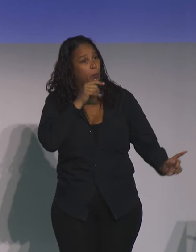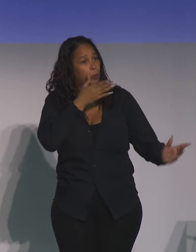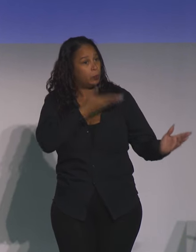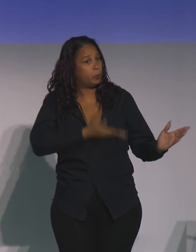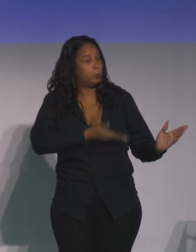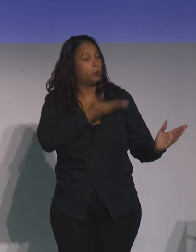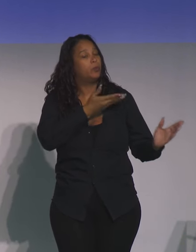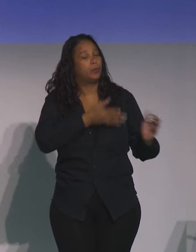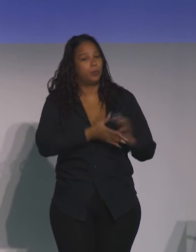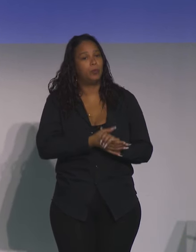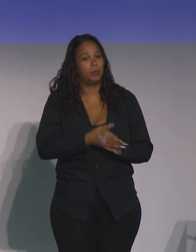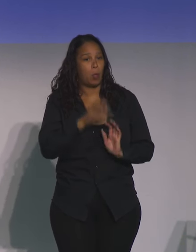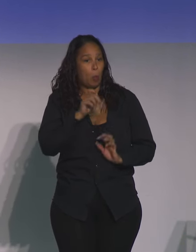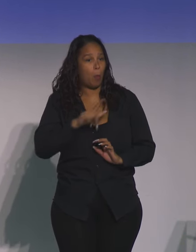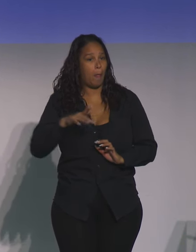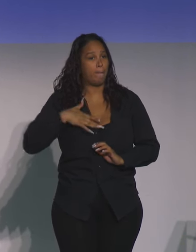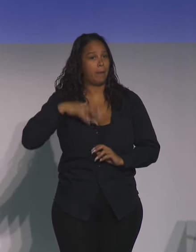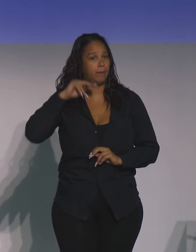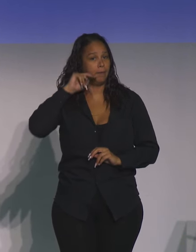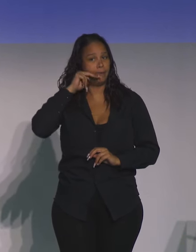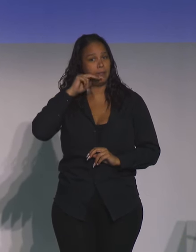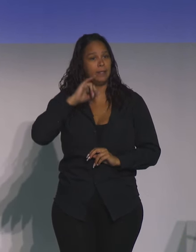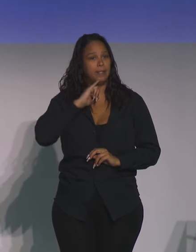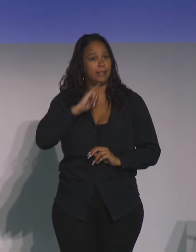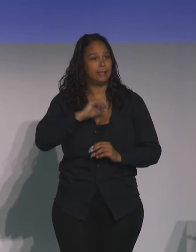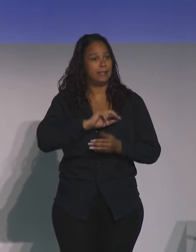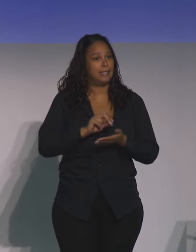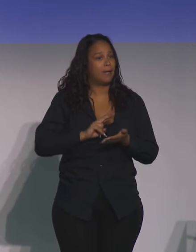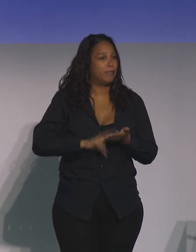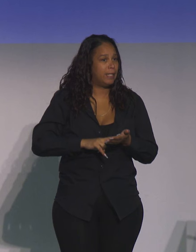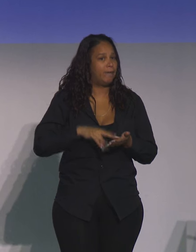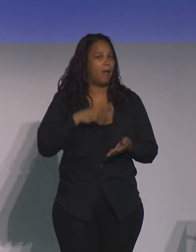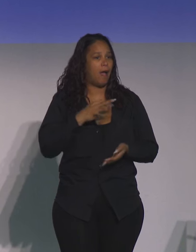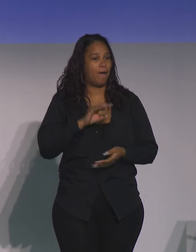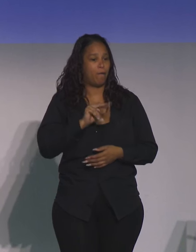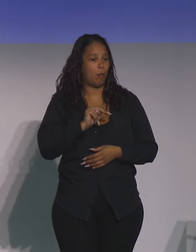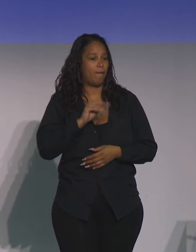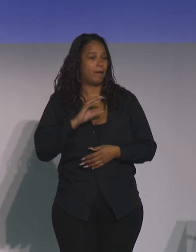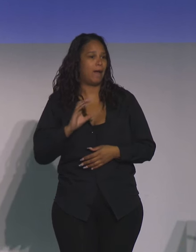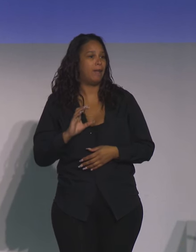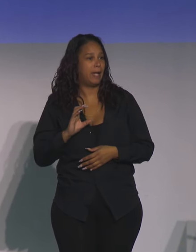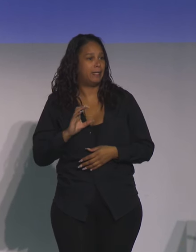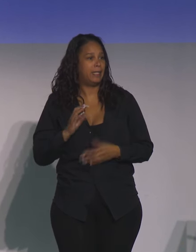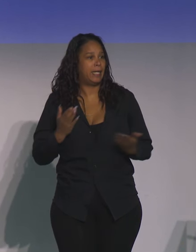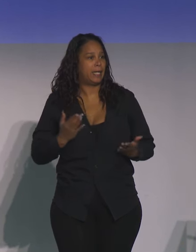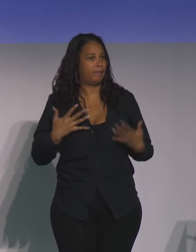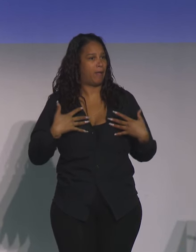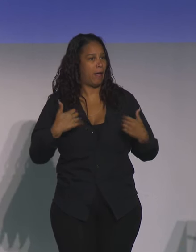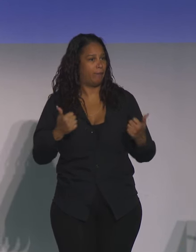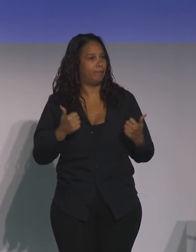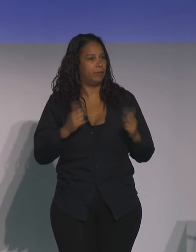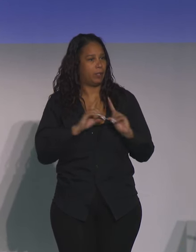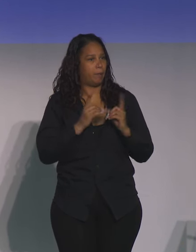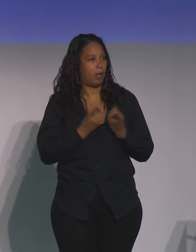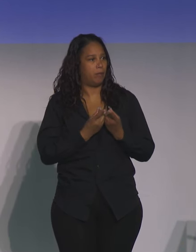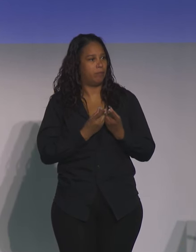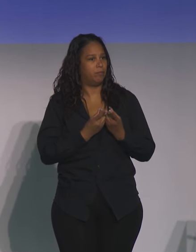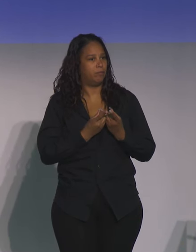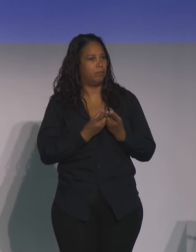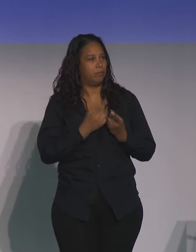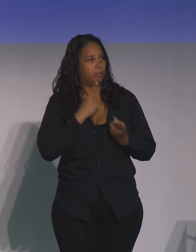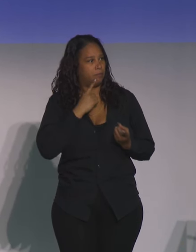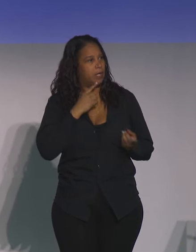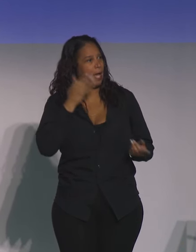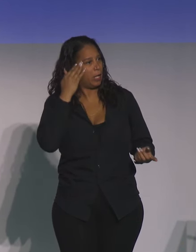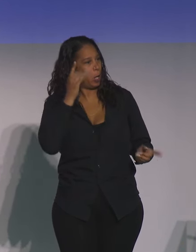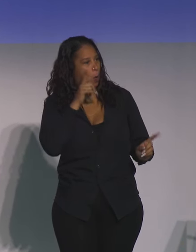He said, well, my niece is the secretary of the North Carolina Department of Health and Human Services, Dr. Mandy Cohen. And of course I